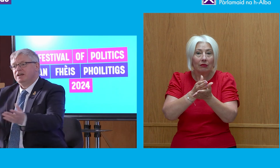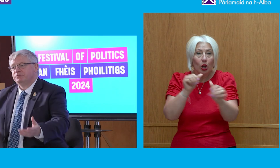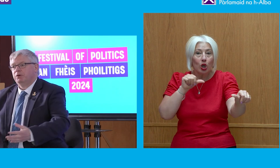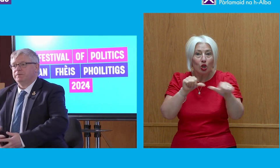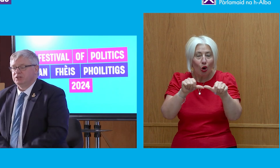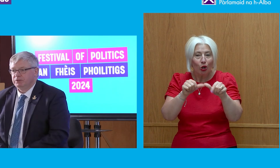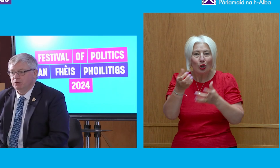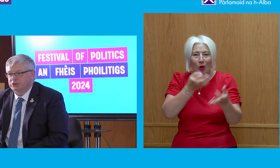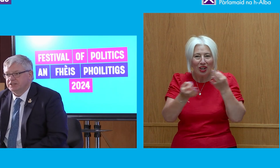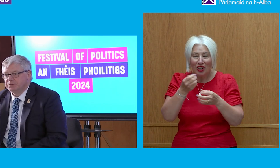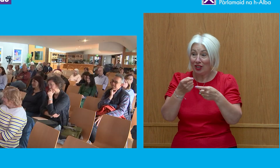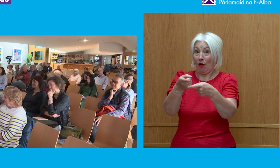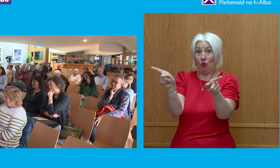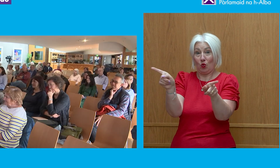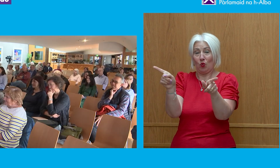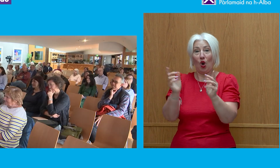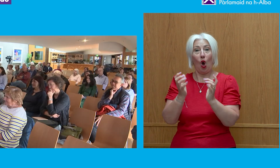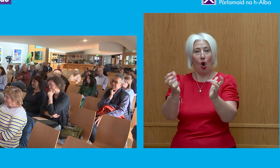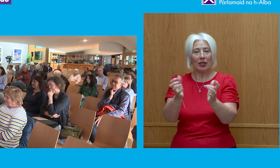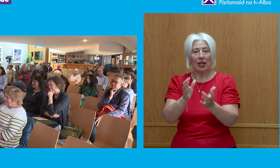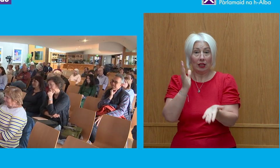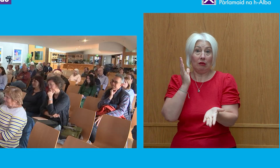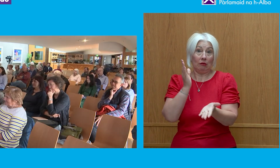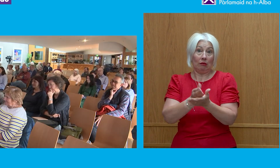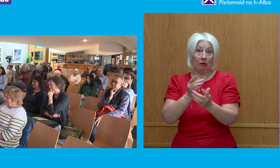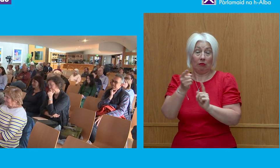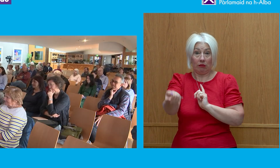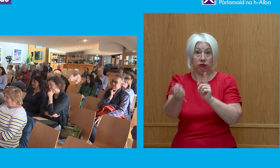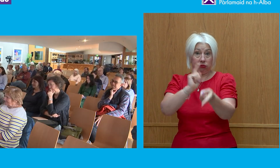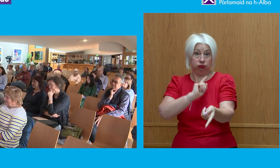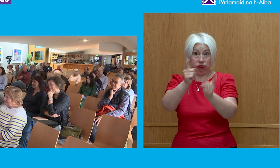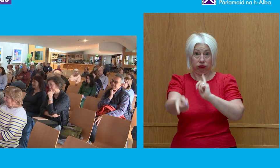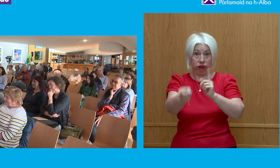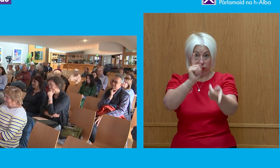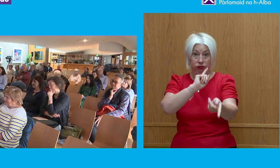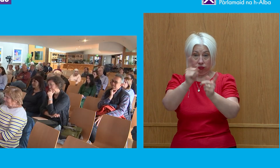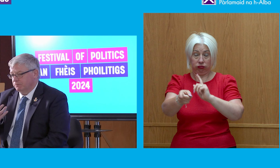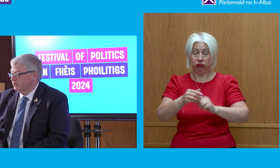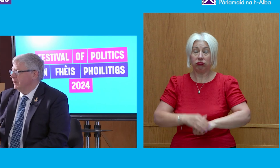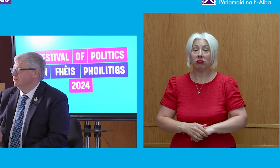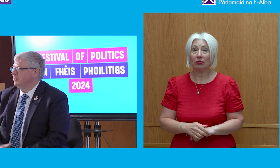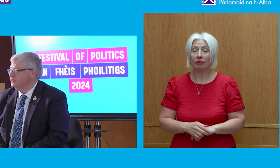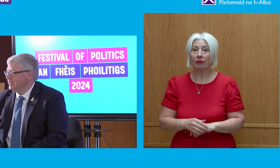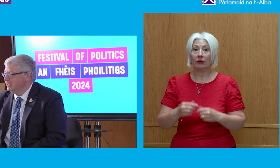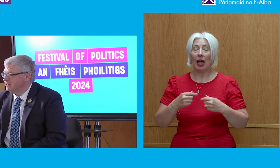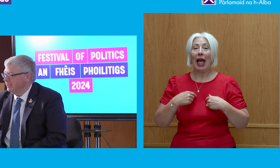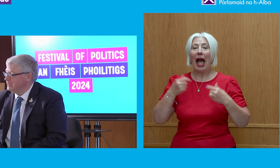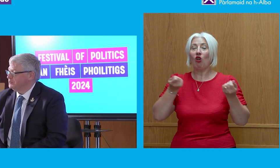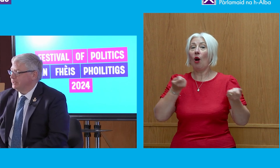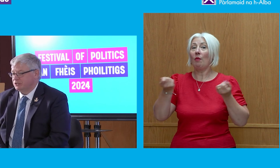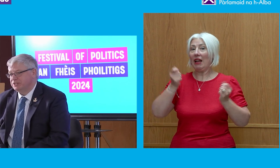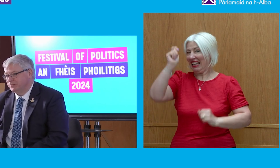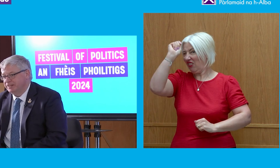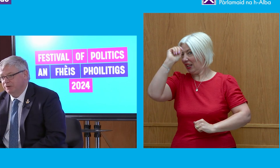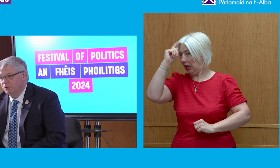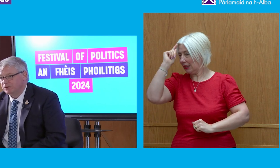lot in, from you, the audience, because this is very much a two-way event, because with my convener's hat, I'm